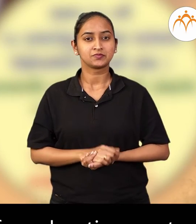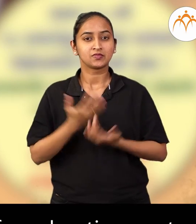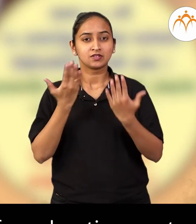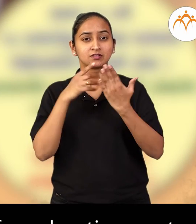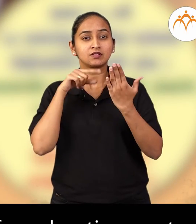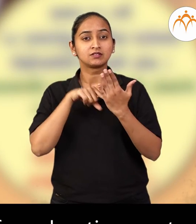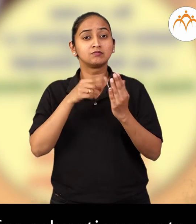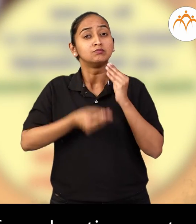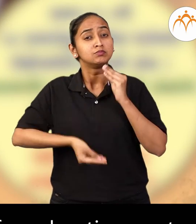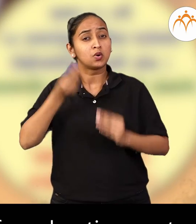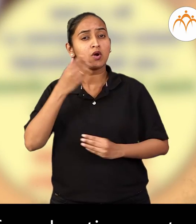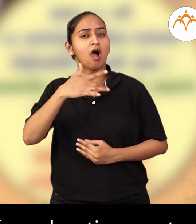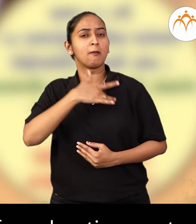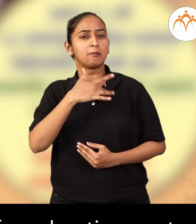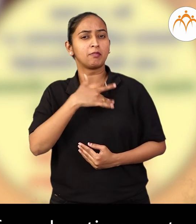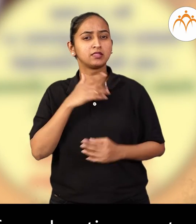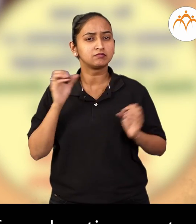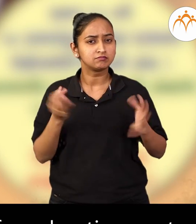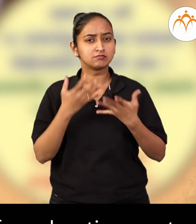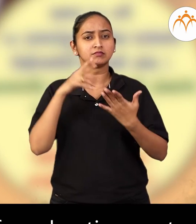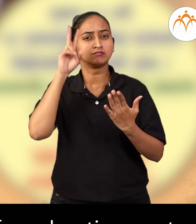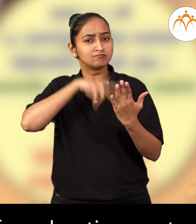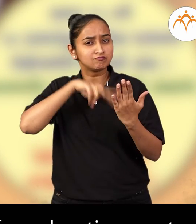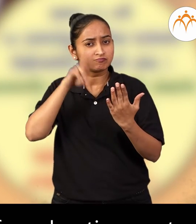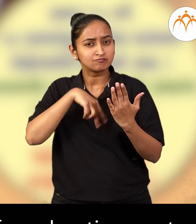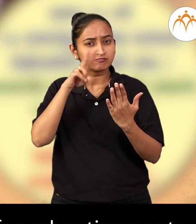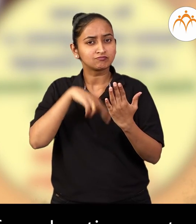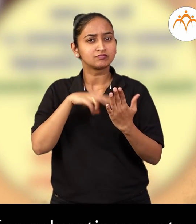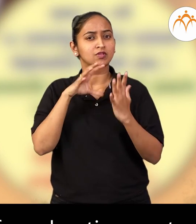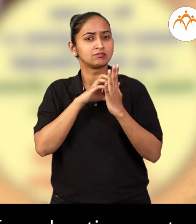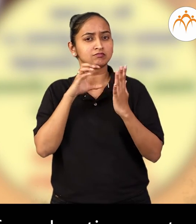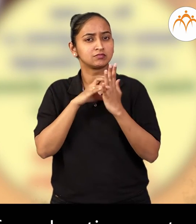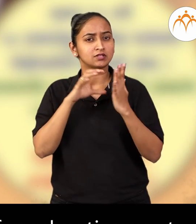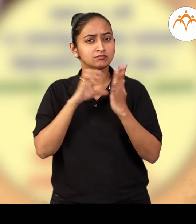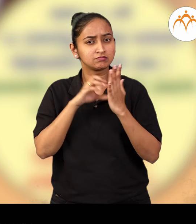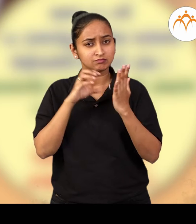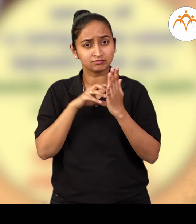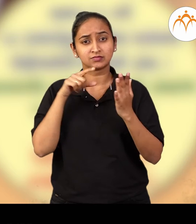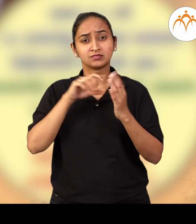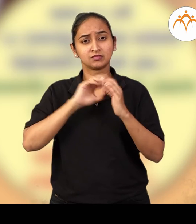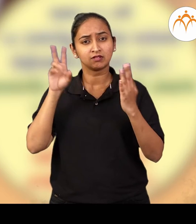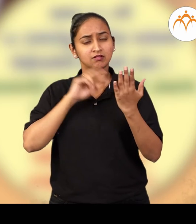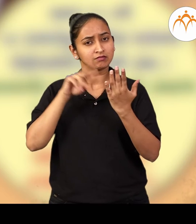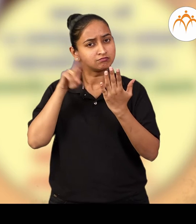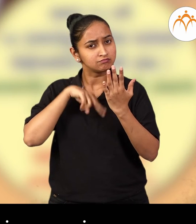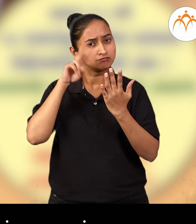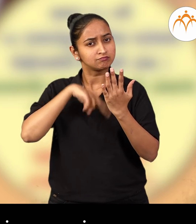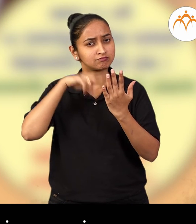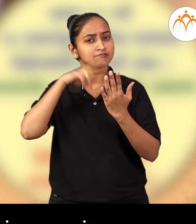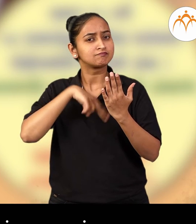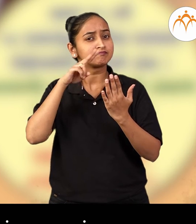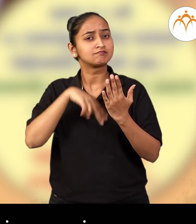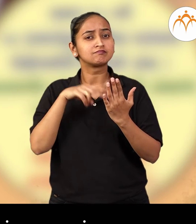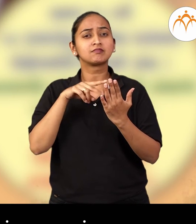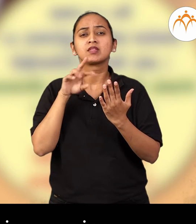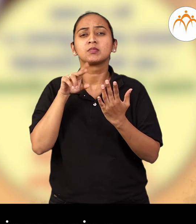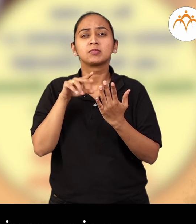looking around for advertisements. Read them. Understand their meaning.